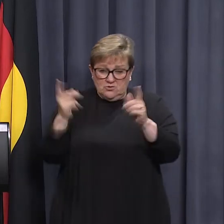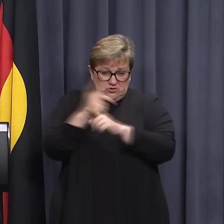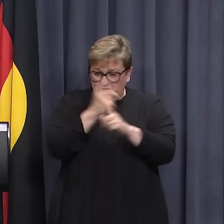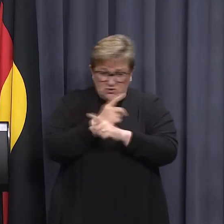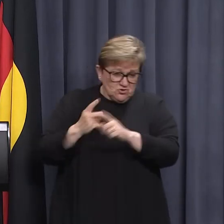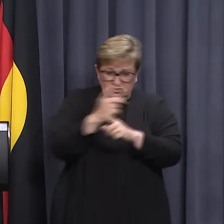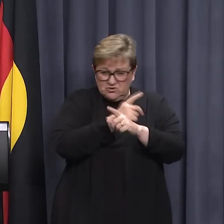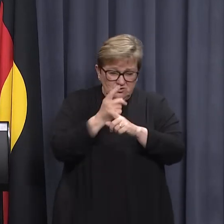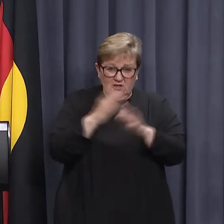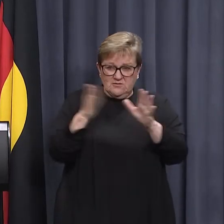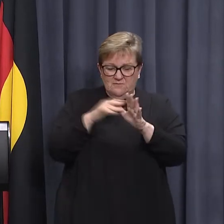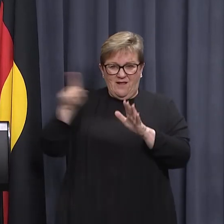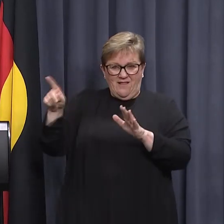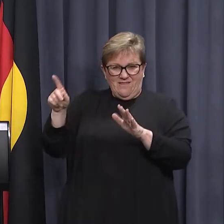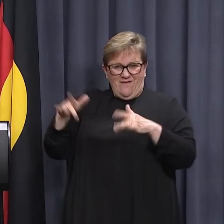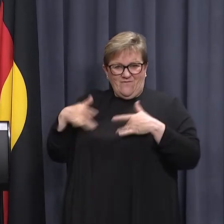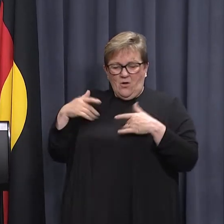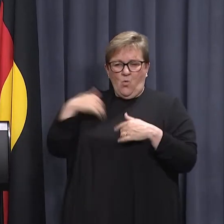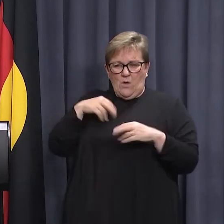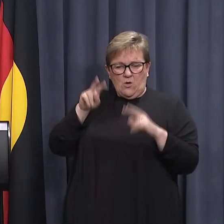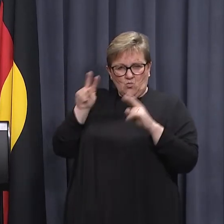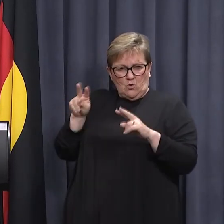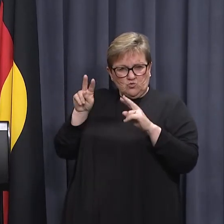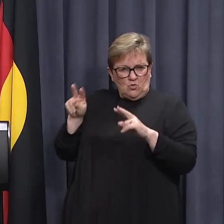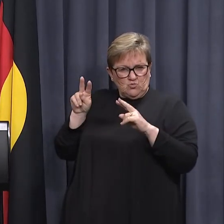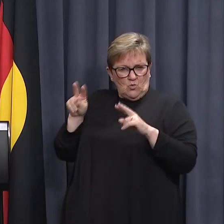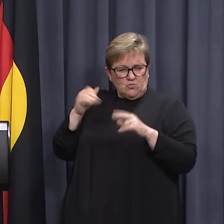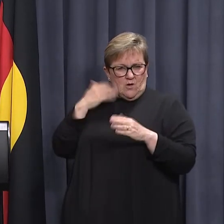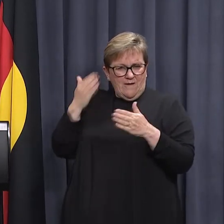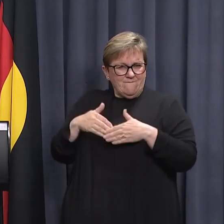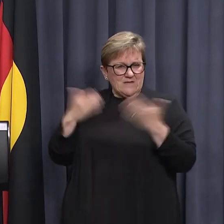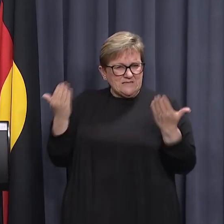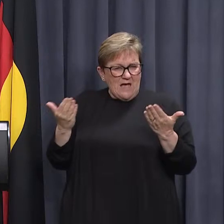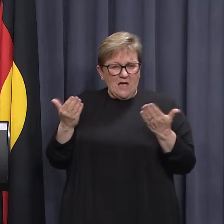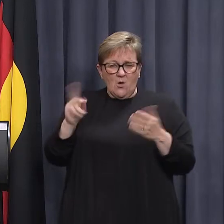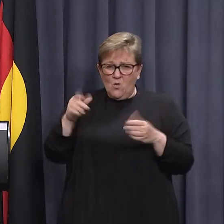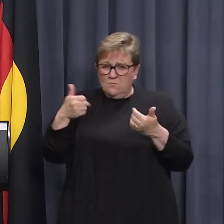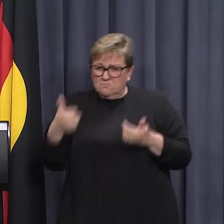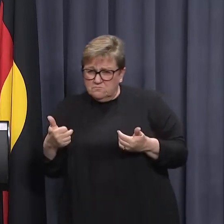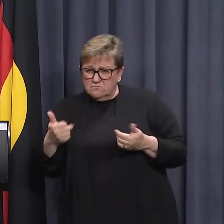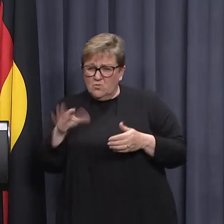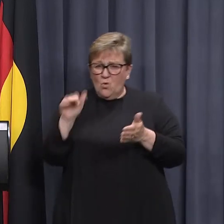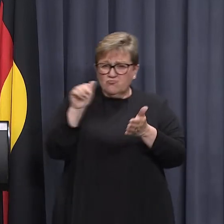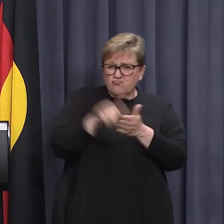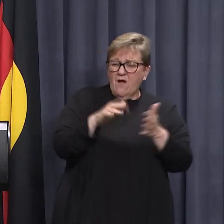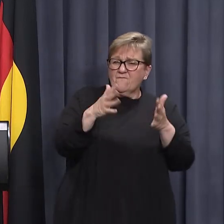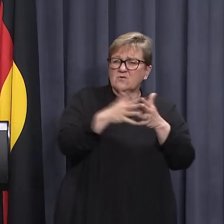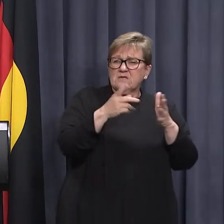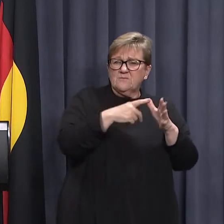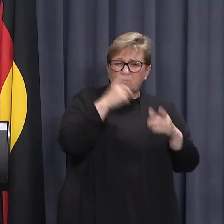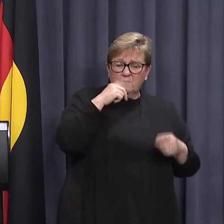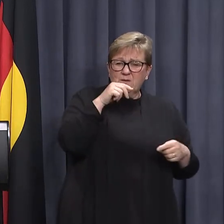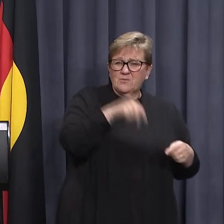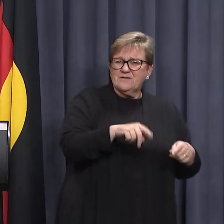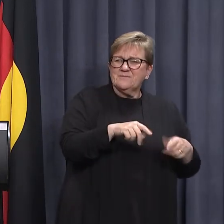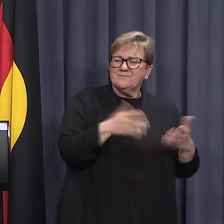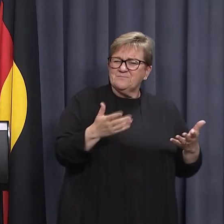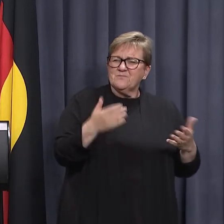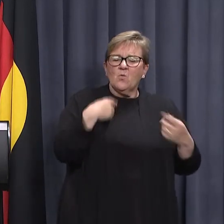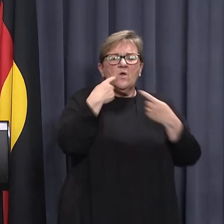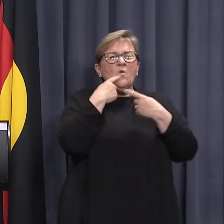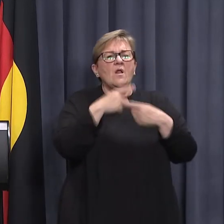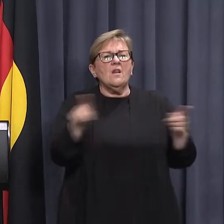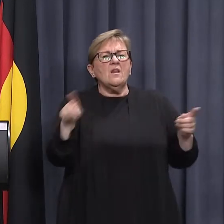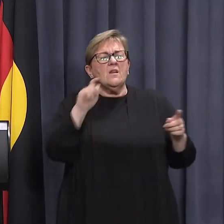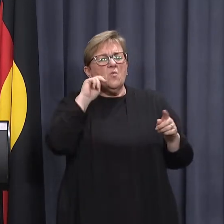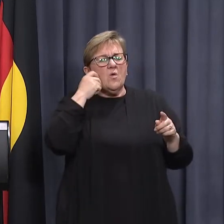their experience. So we are watching and learning each and every day about what works and what is appropriate to the Western Australian context. So we'll release